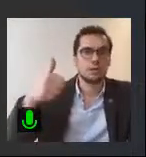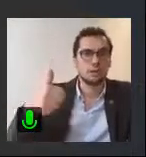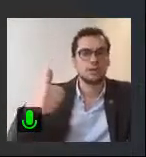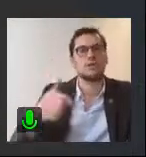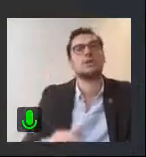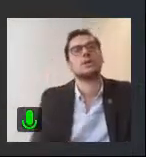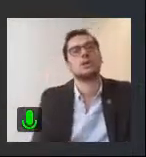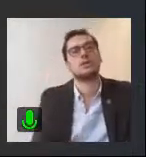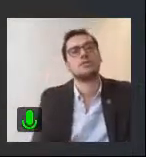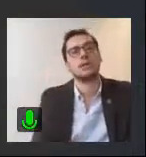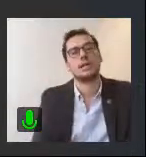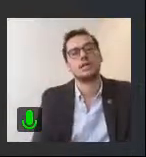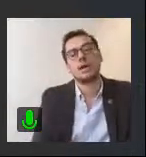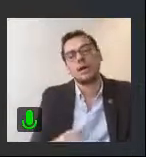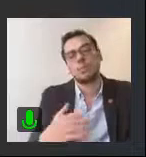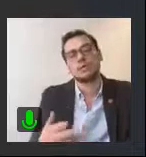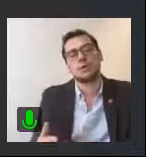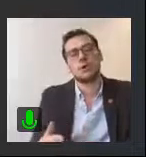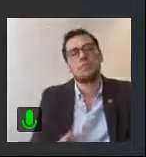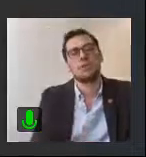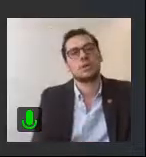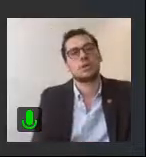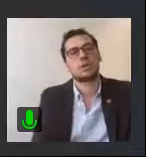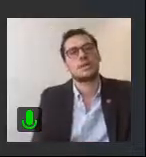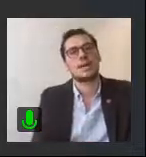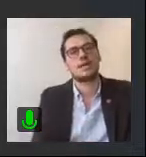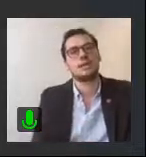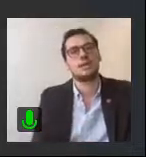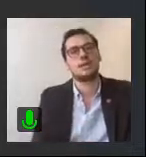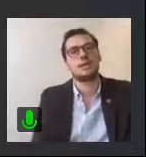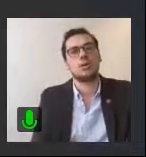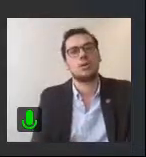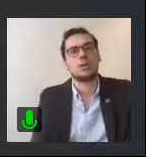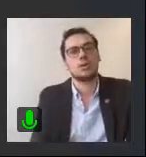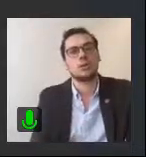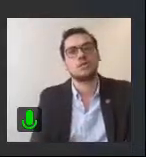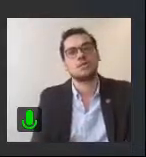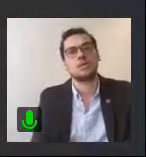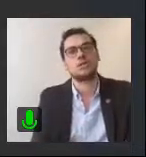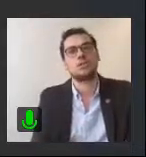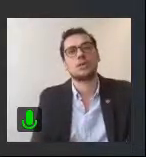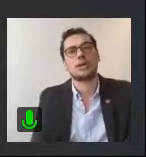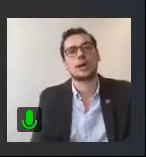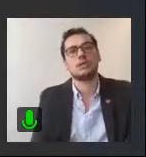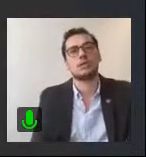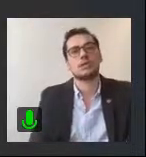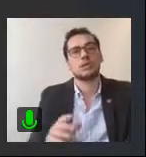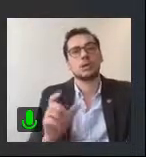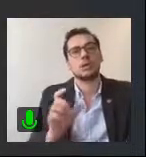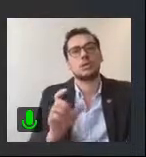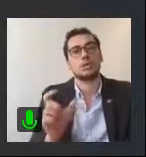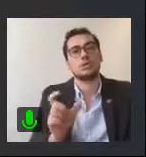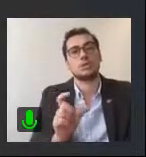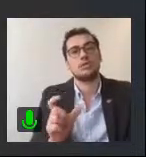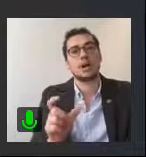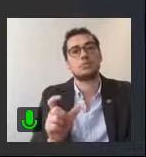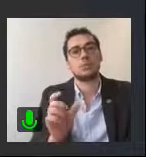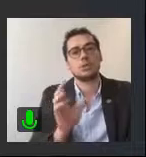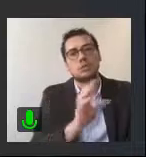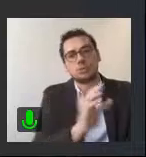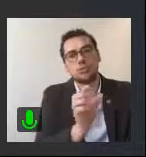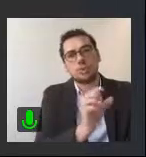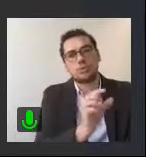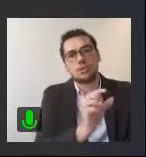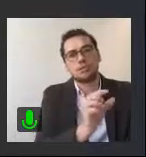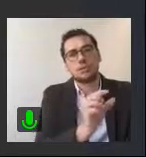reverted in Finland. What is a common trend in or in the different European countries, which is the divide